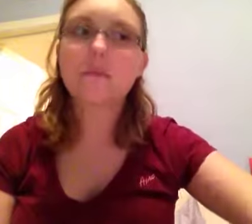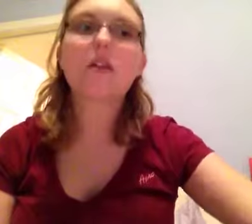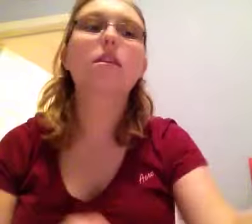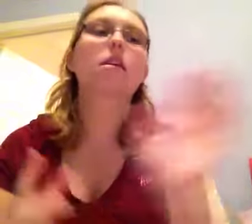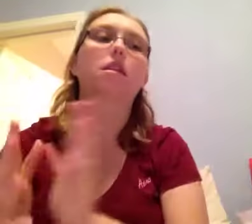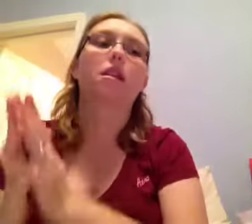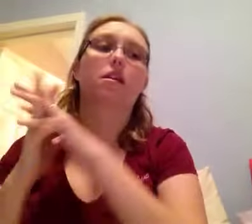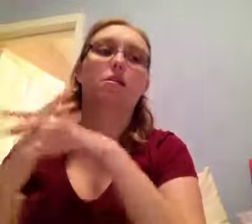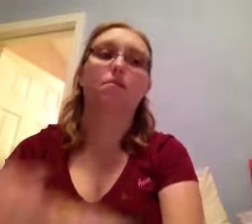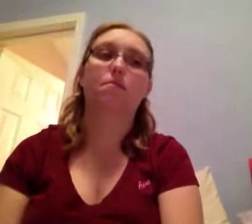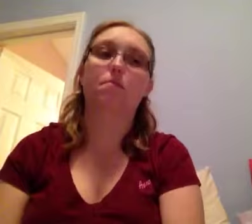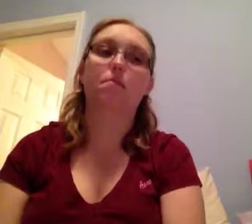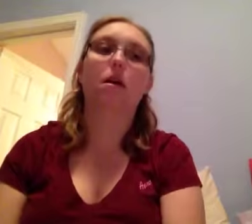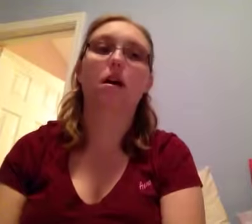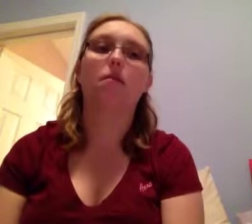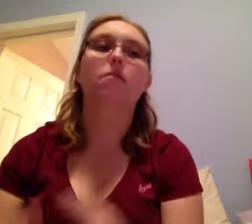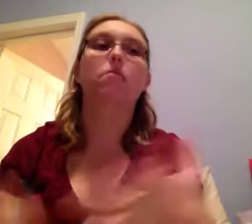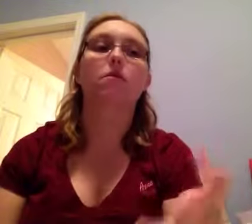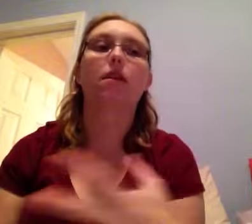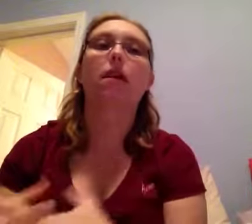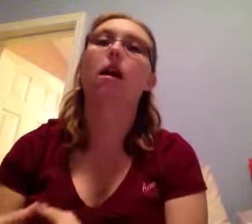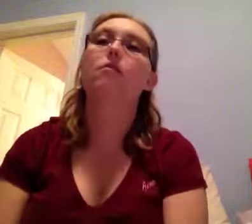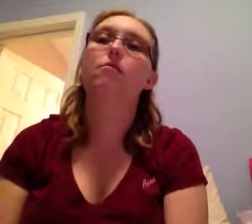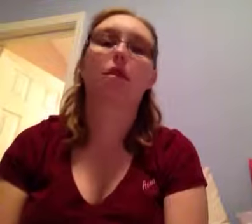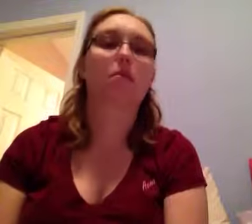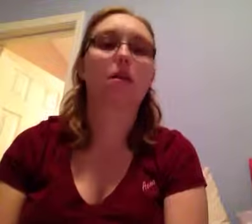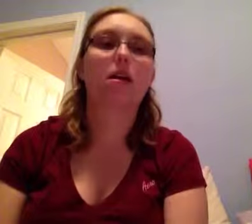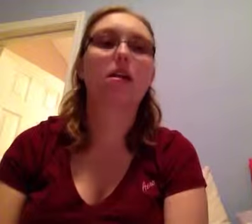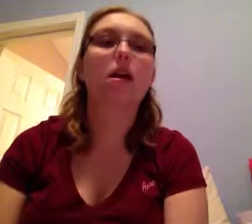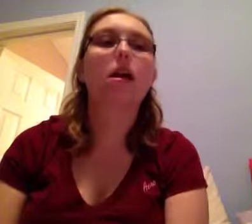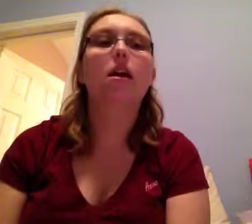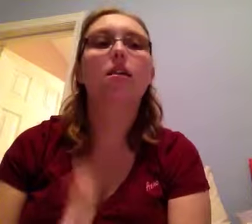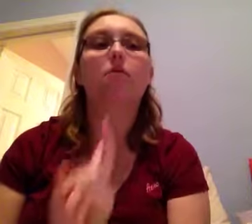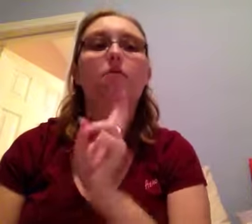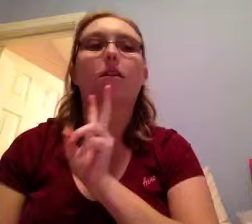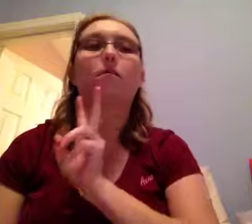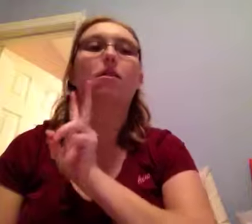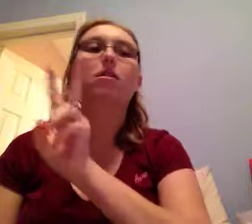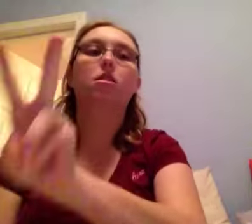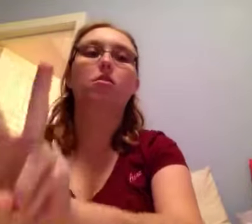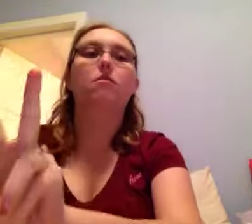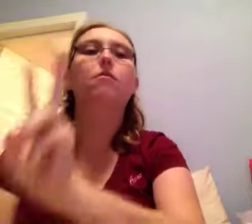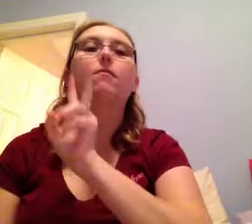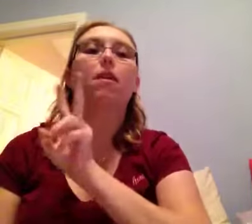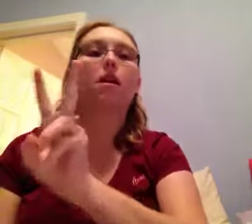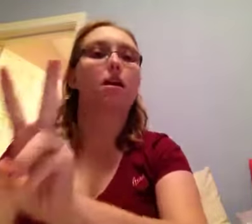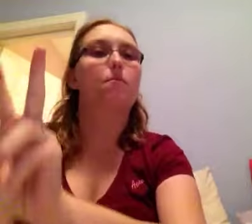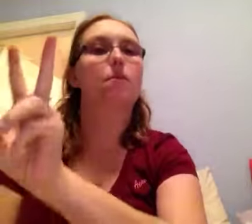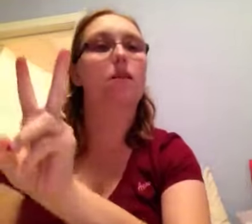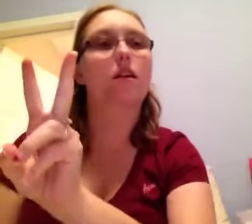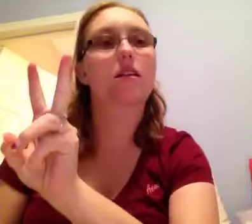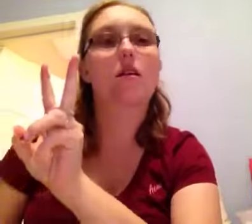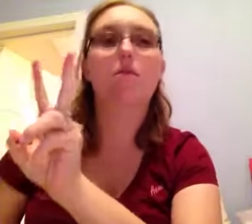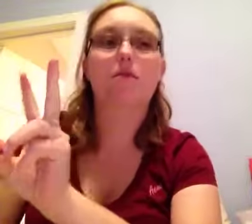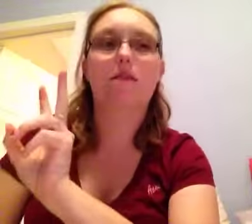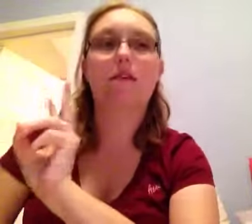The next, um, the movie I would recommend. So, I would recommend two of my A plus movies.